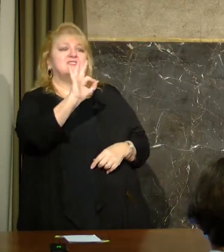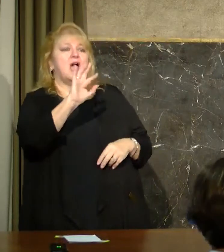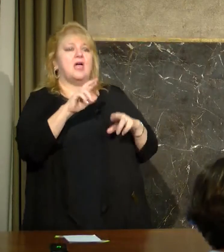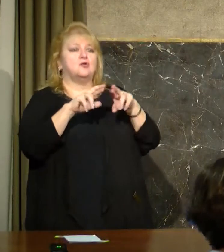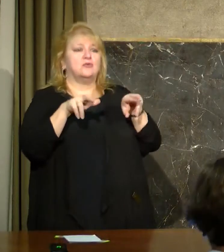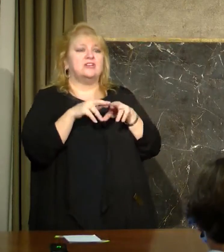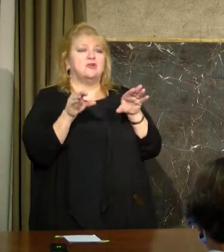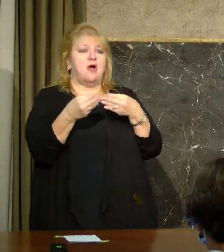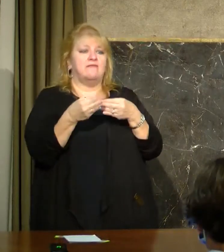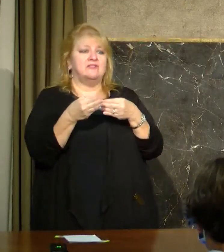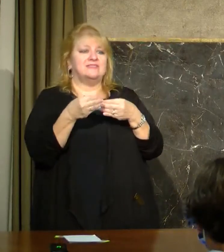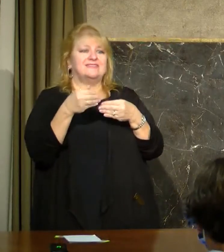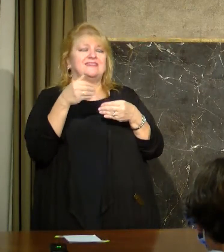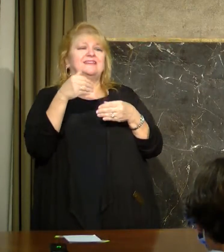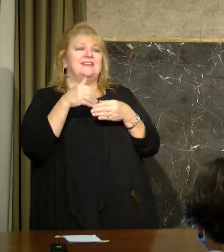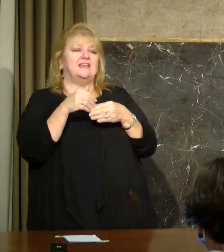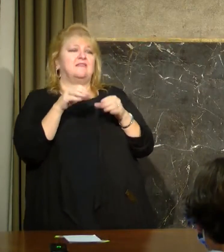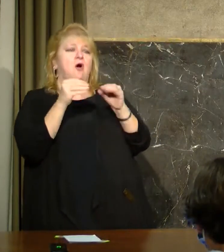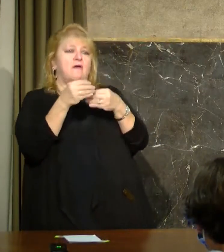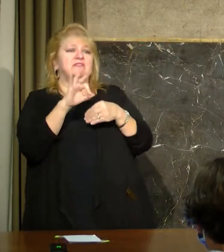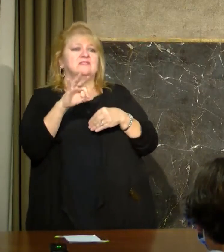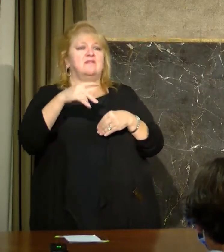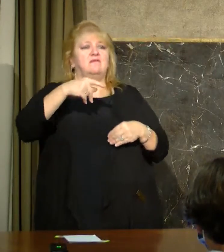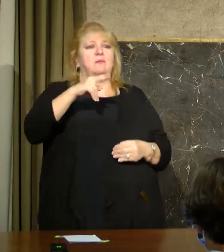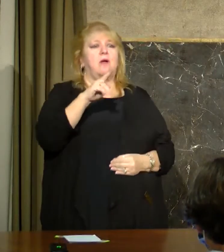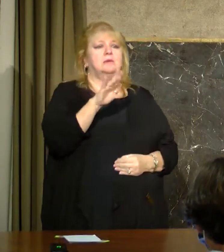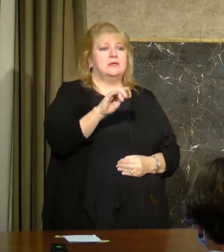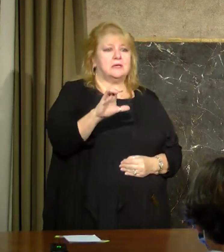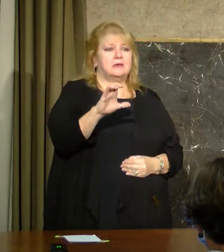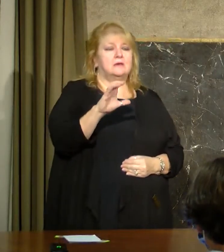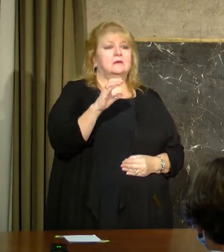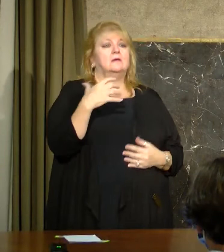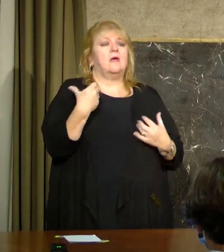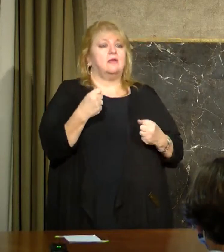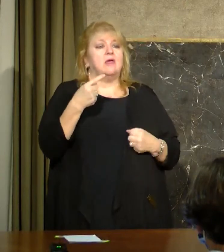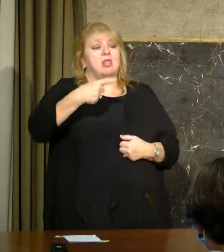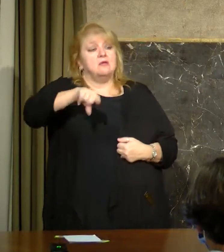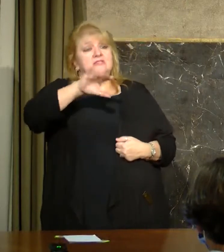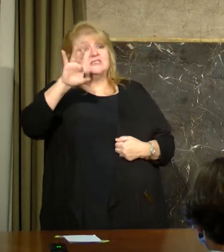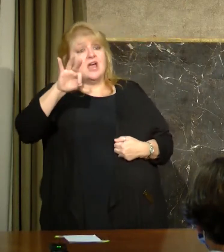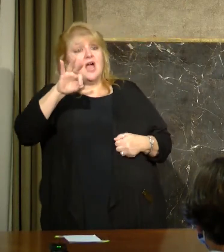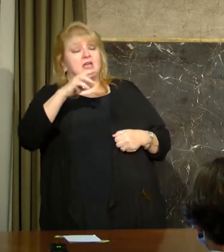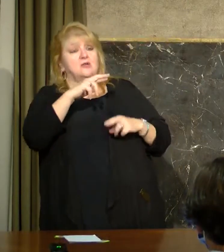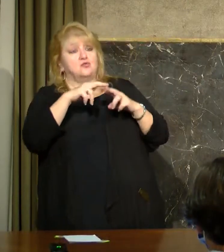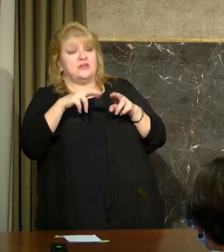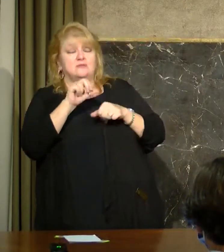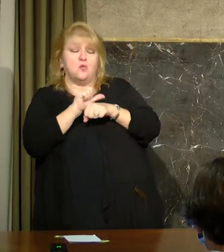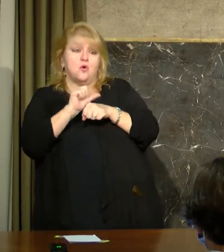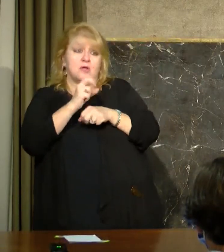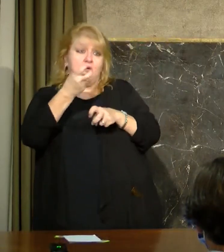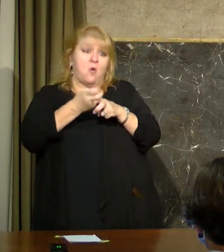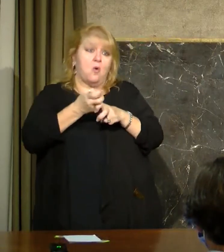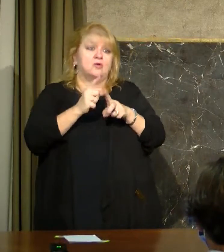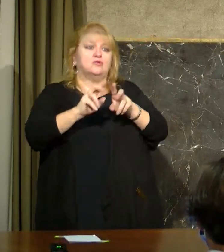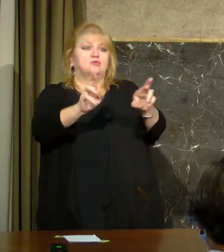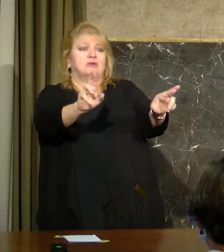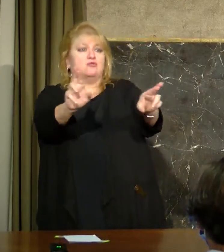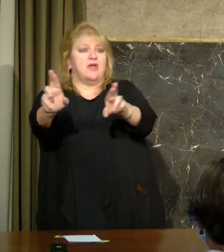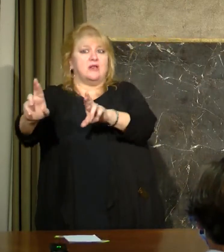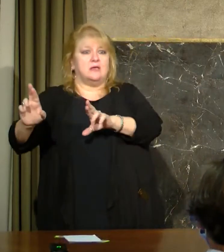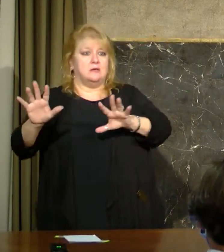offices in the Office of Public Health. And all those nine regions have been working very hard the past three weeks to prepare